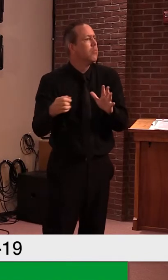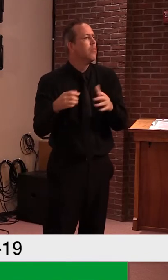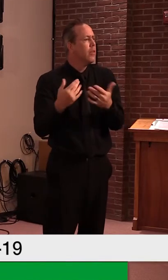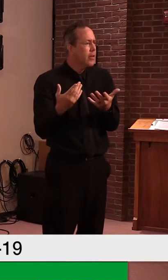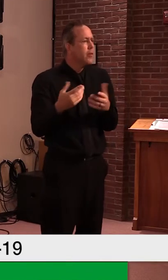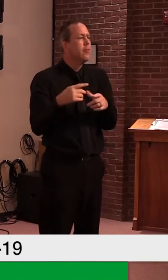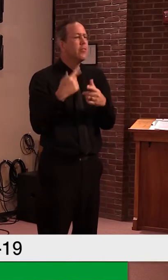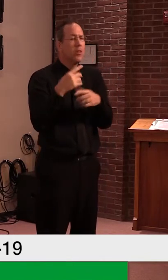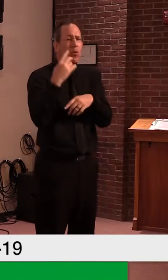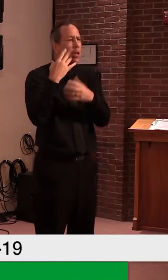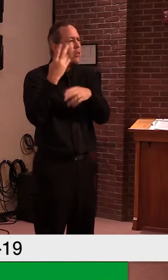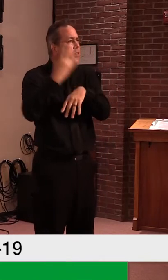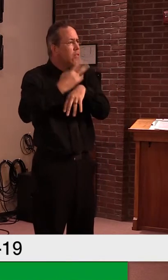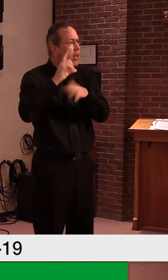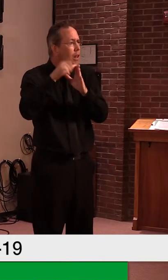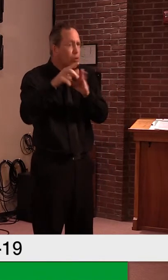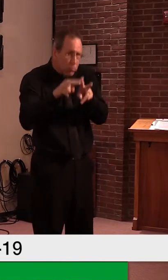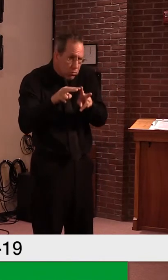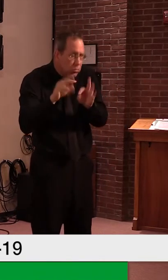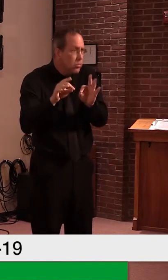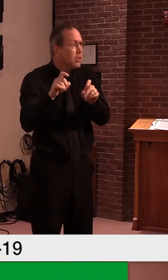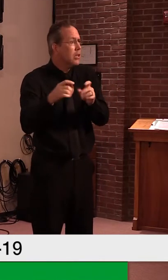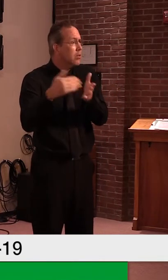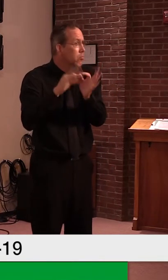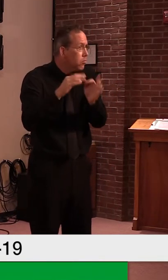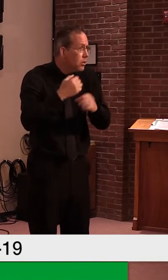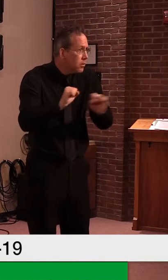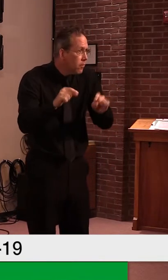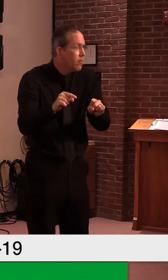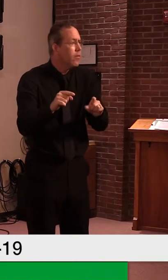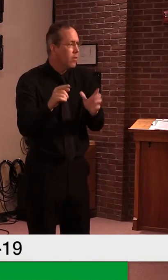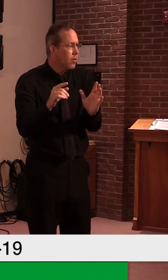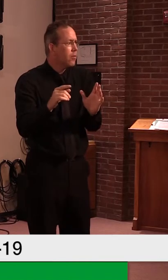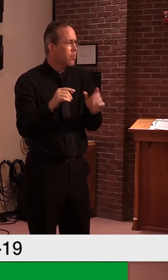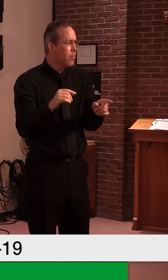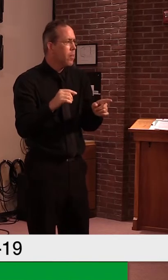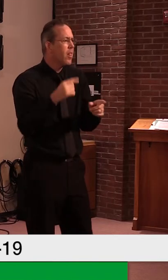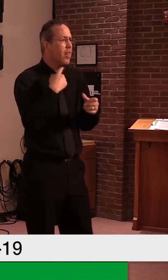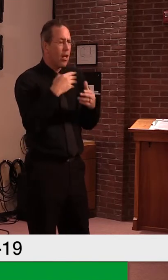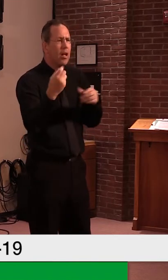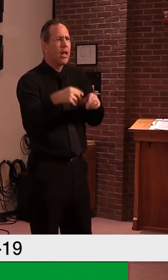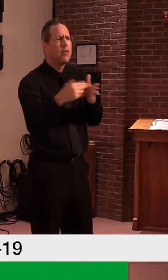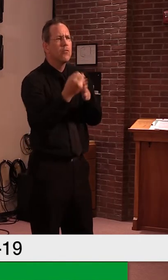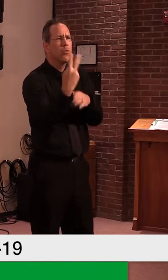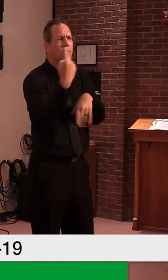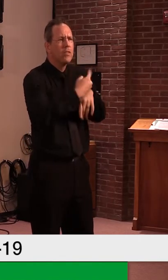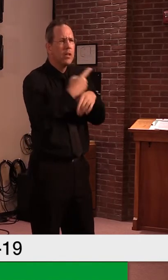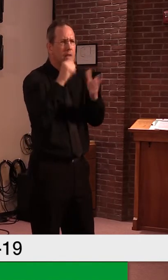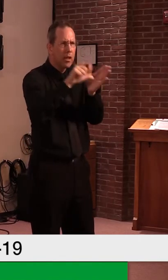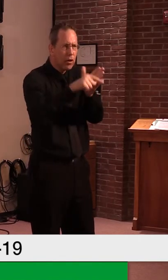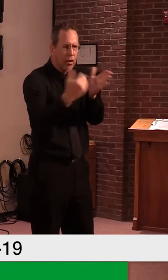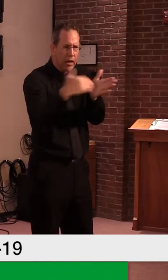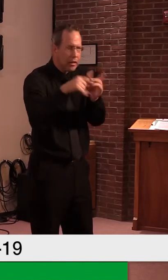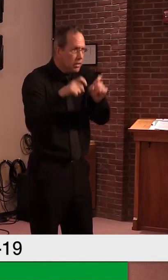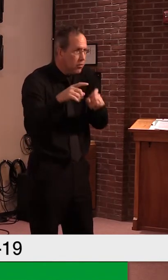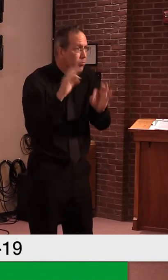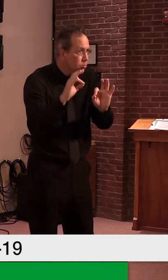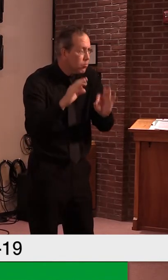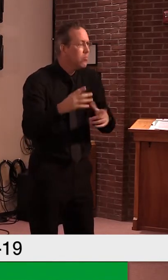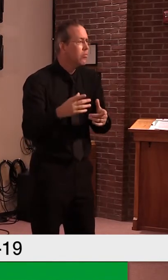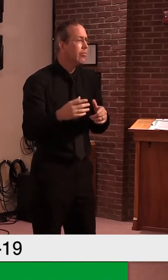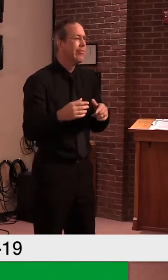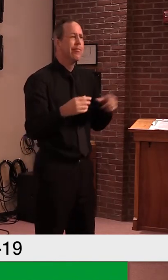The core civic Mississippi protocols may work in sort of a low virus spread environment.